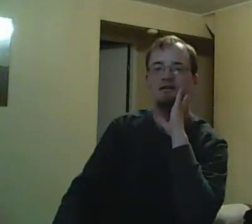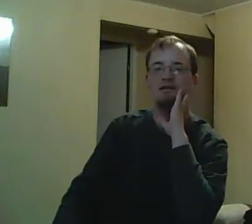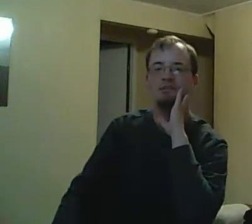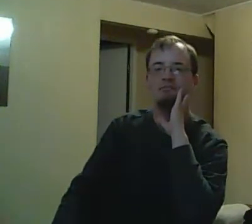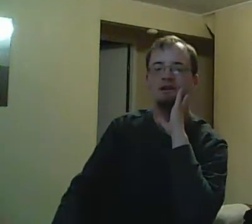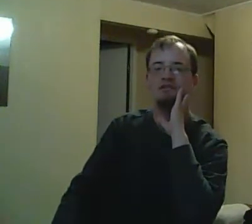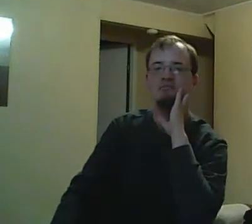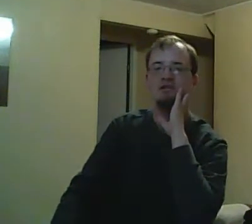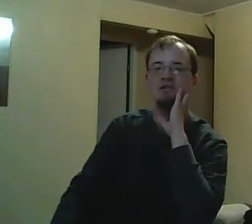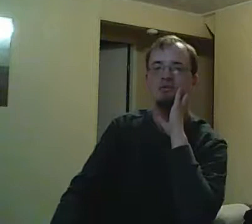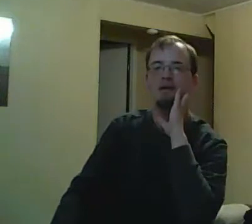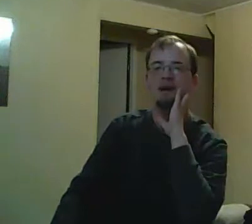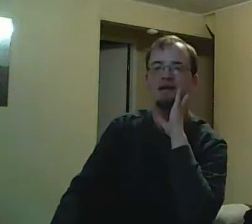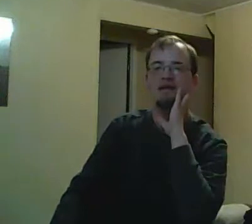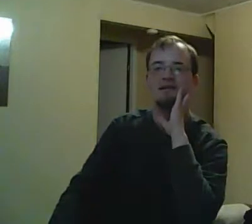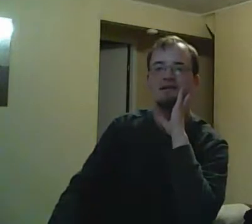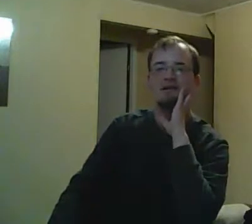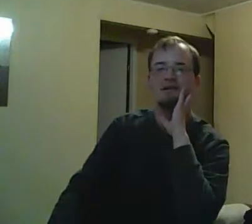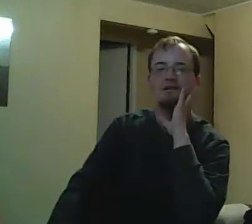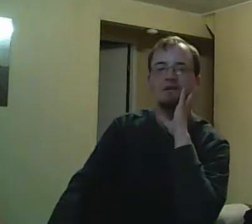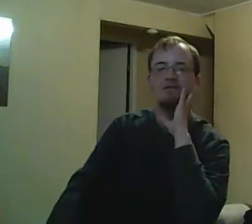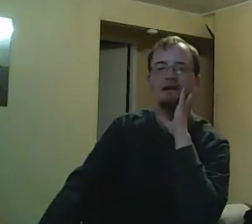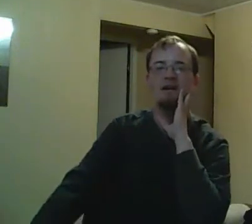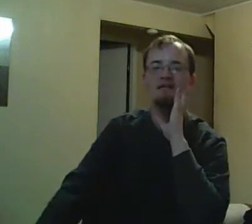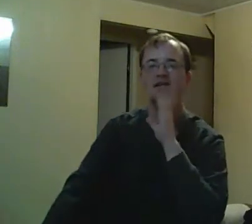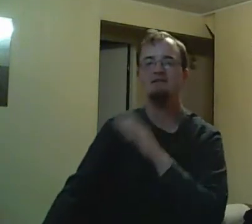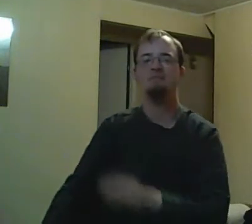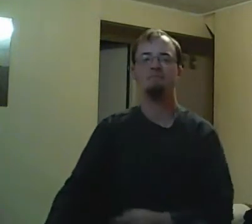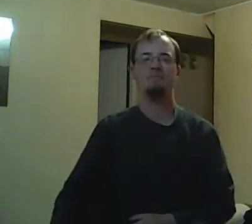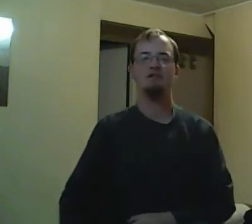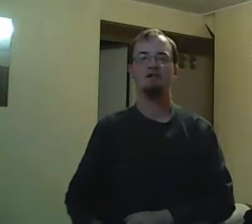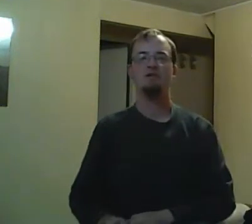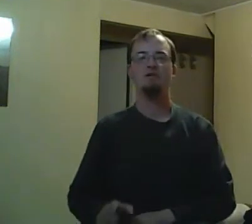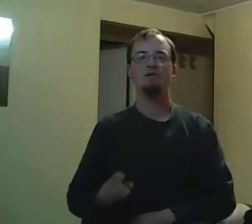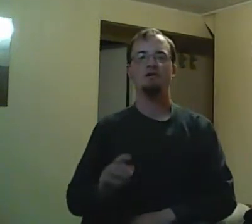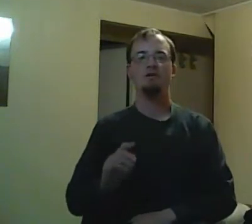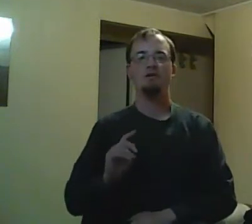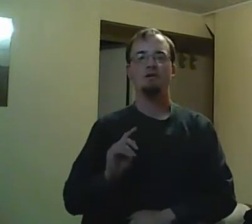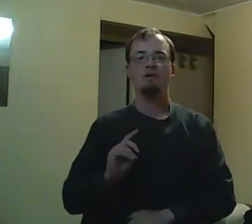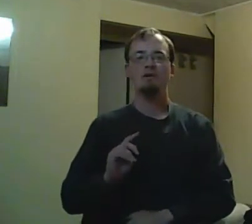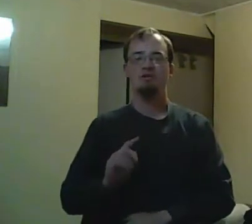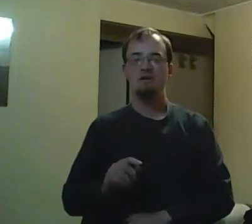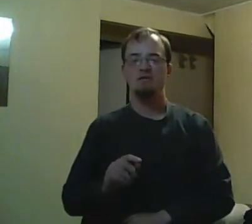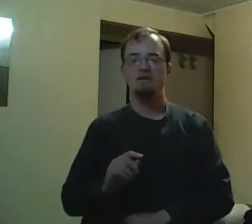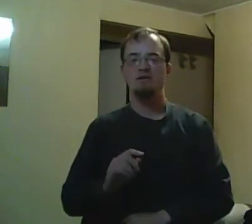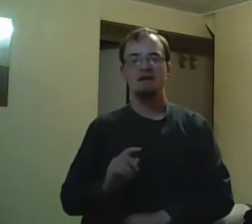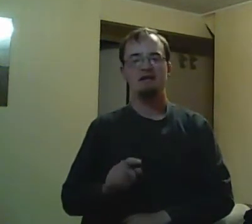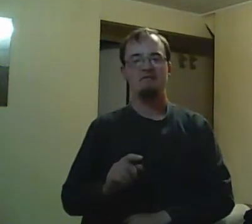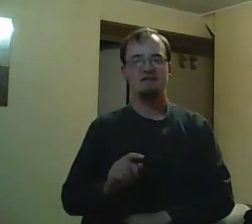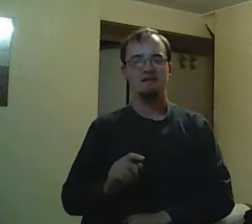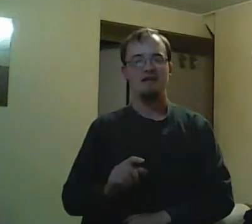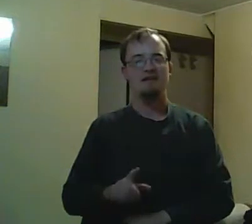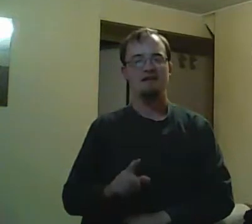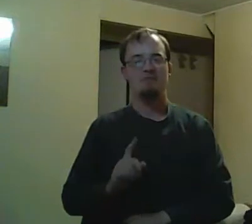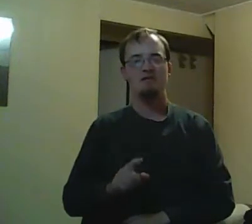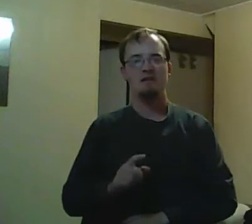And Emma says, sorry, Liberty. Nice try, though. It's apparent that, you know, they don't want to run foul with the administration. Because